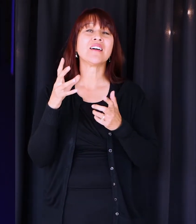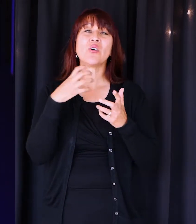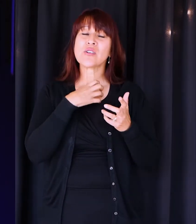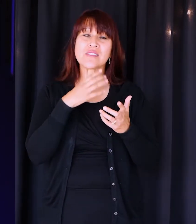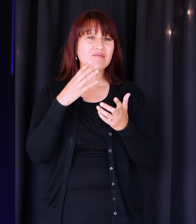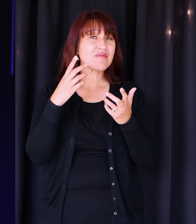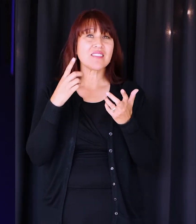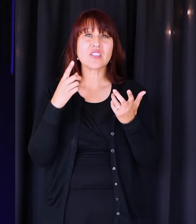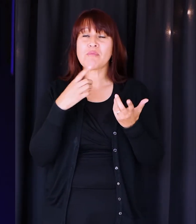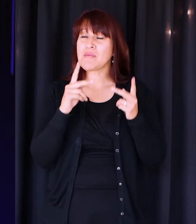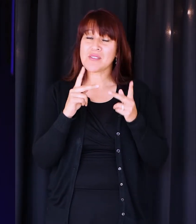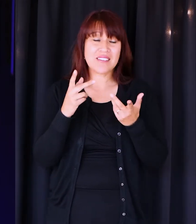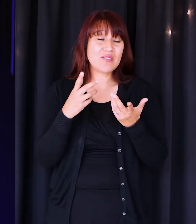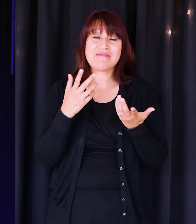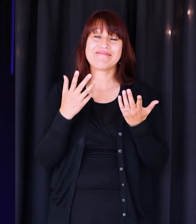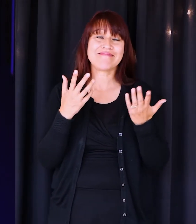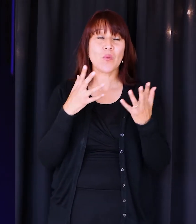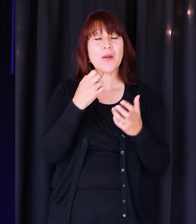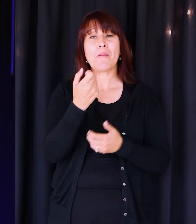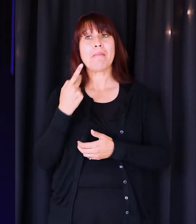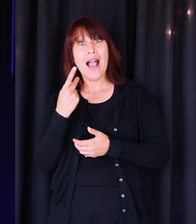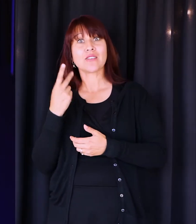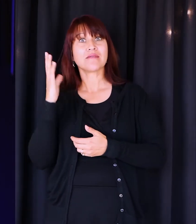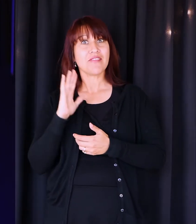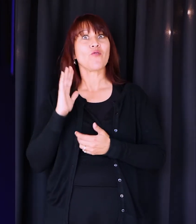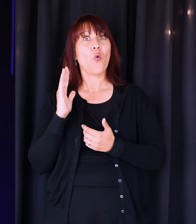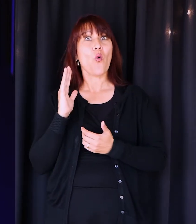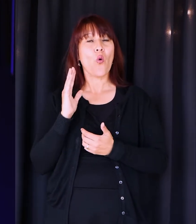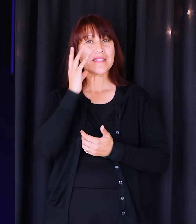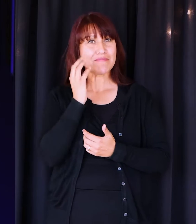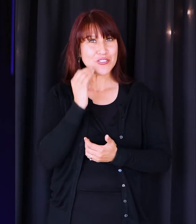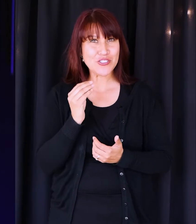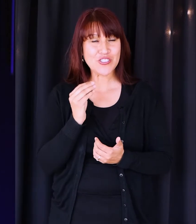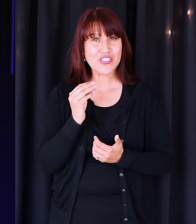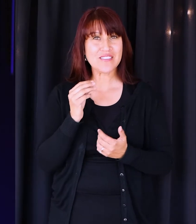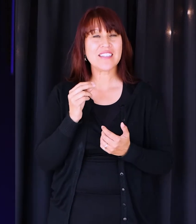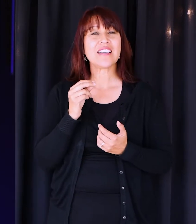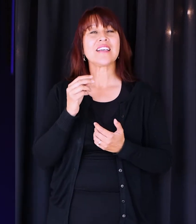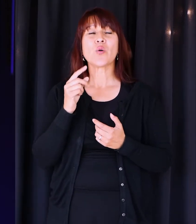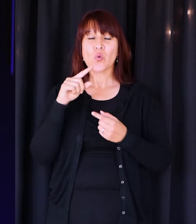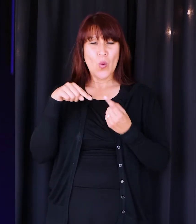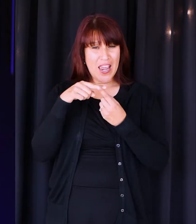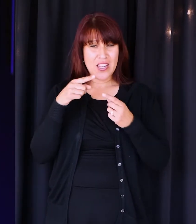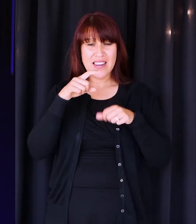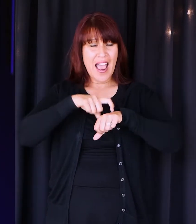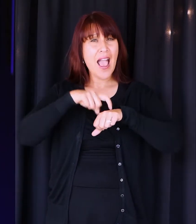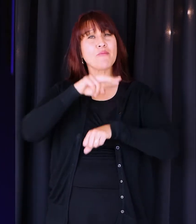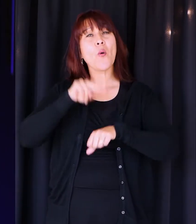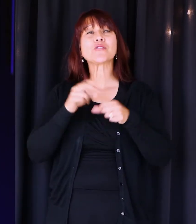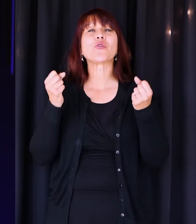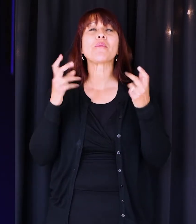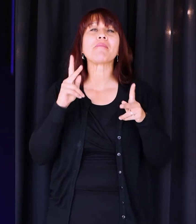things were the way that they were. I'm telling you, when things were normal, so many people were